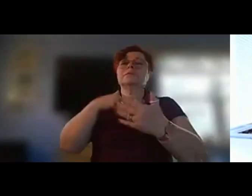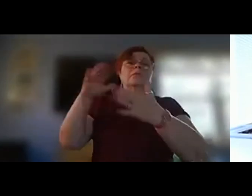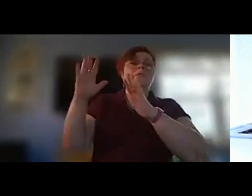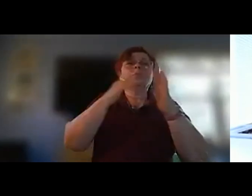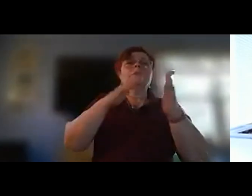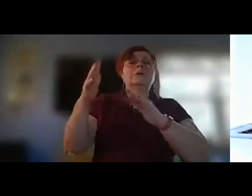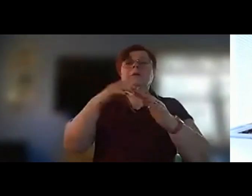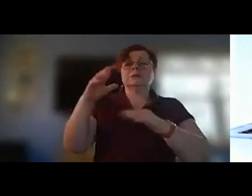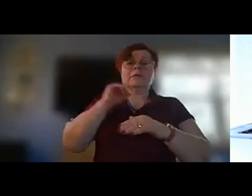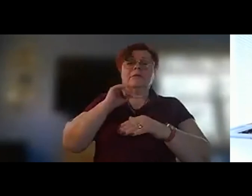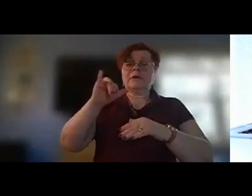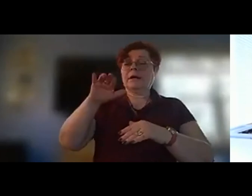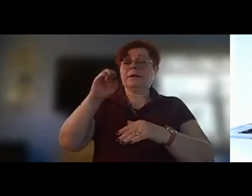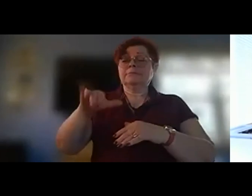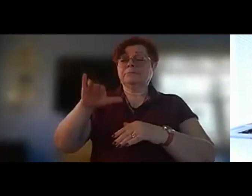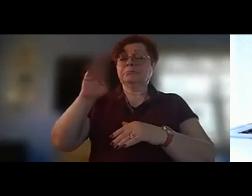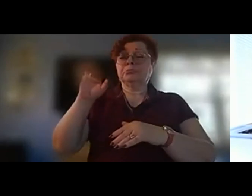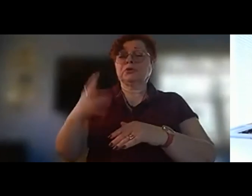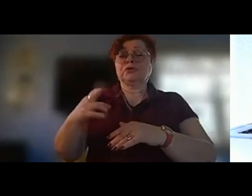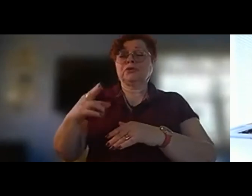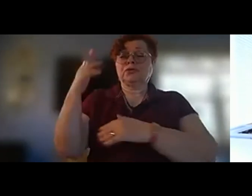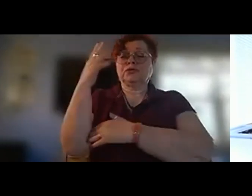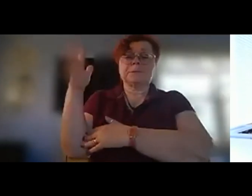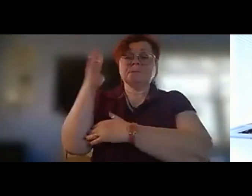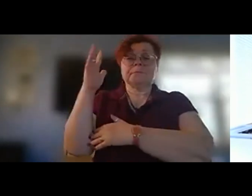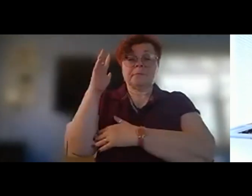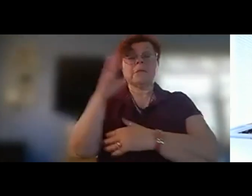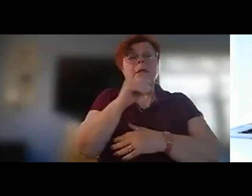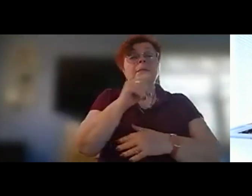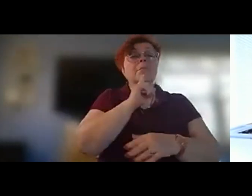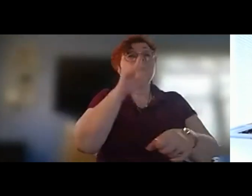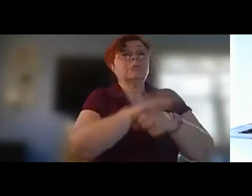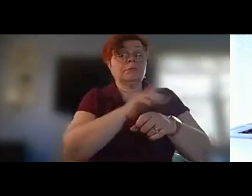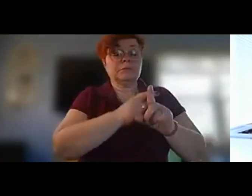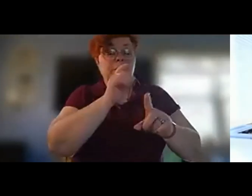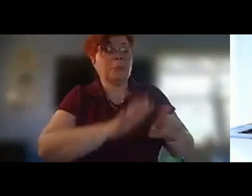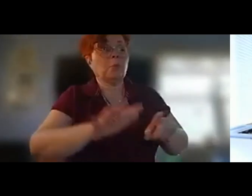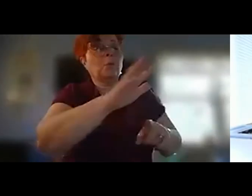and the promise pollen spells across the watery mirrors of our future